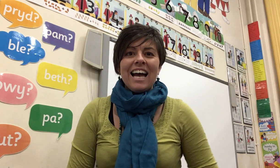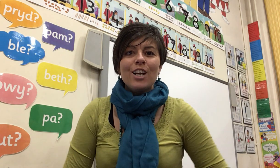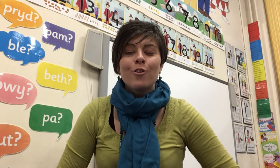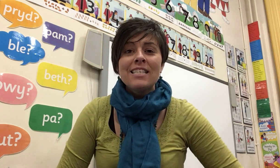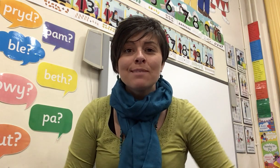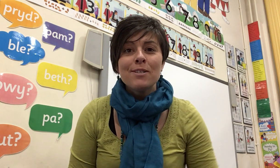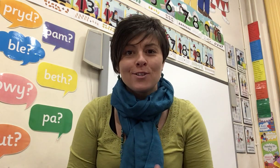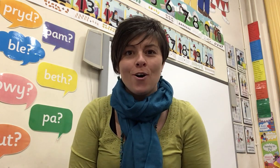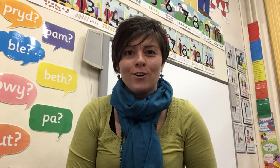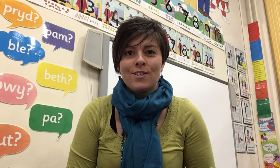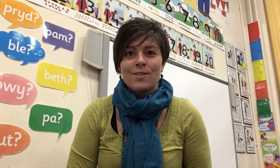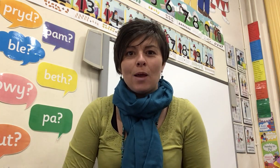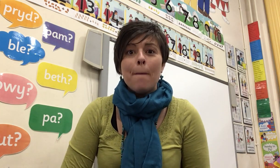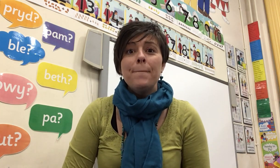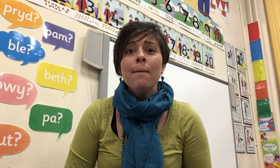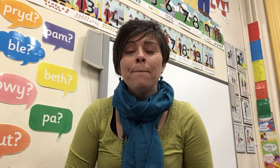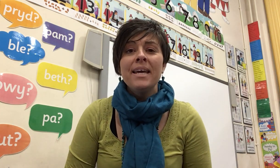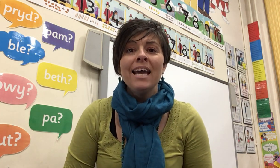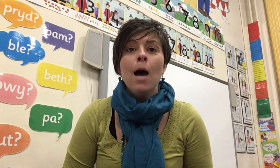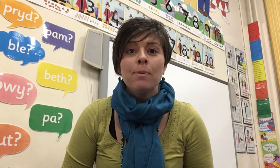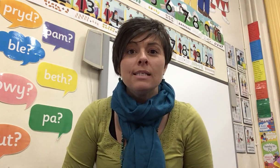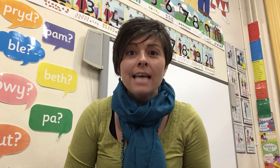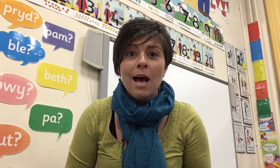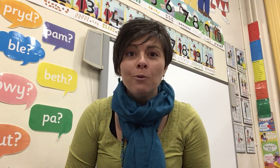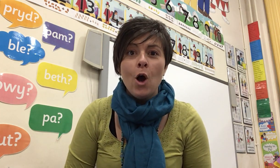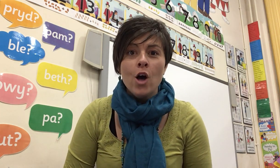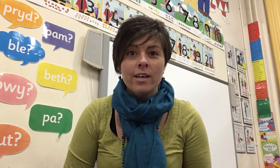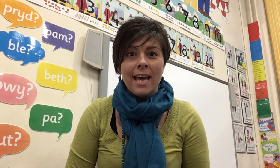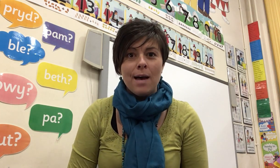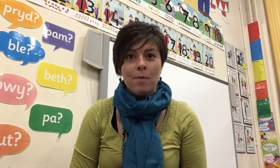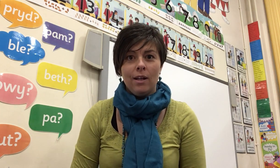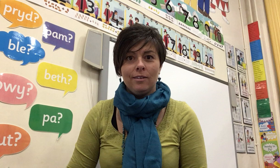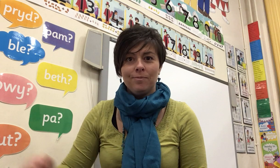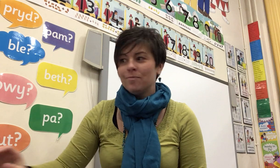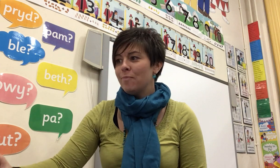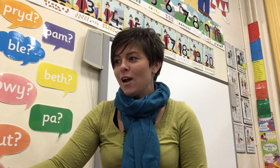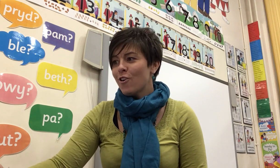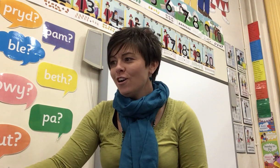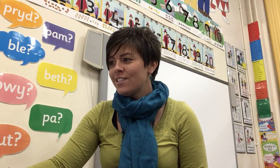Christmas songs. Bumping up and down on a camel. Barod?